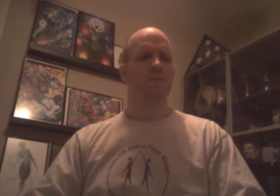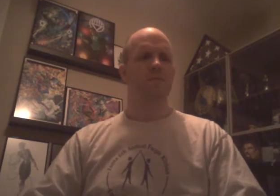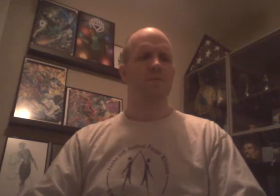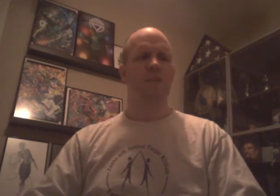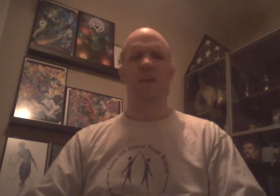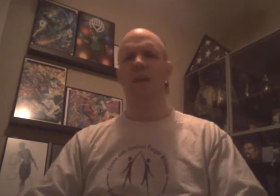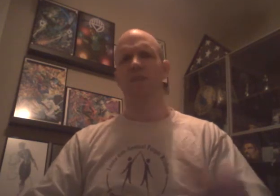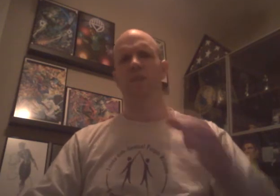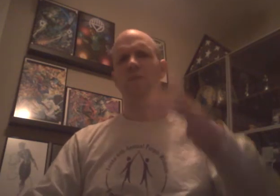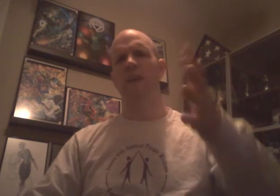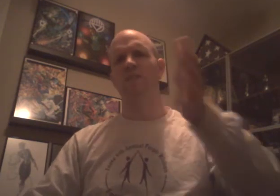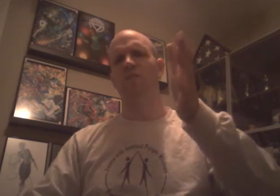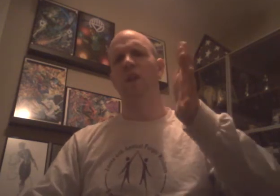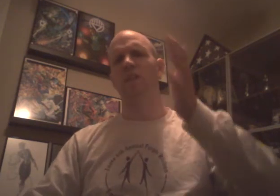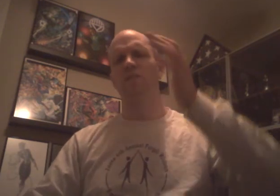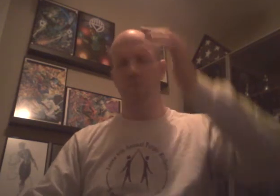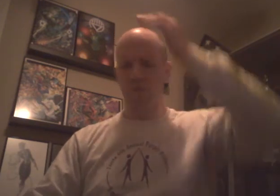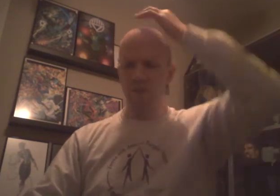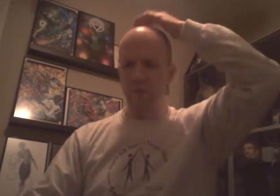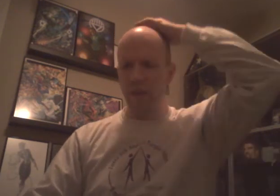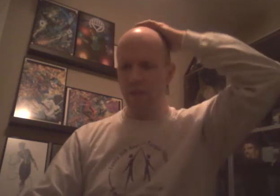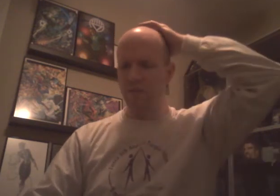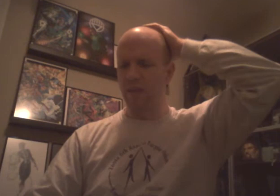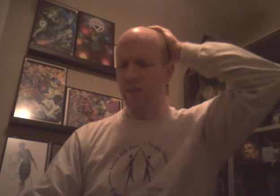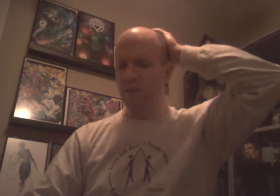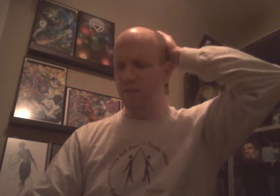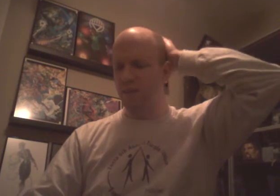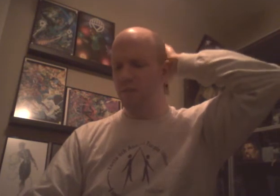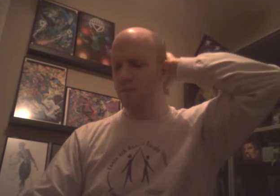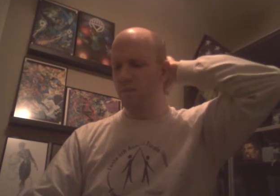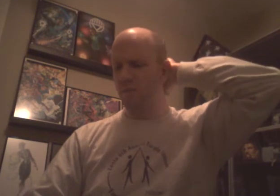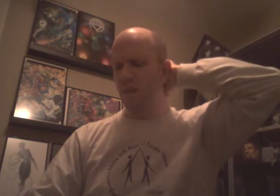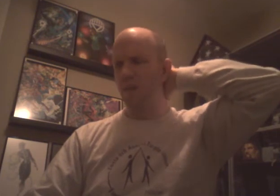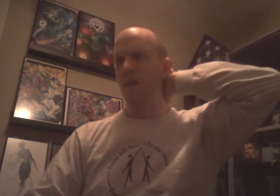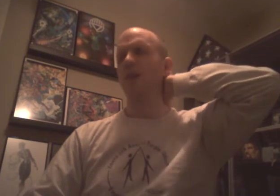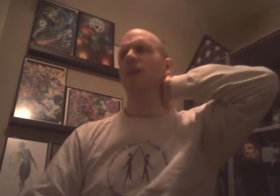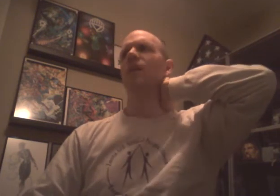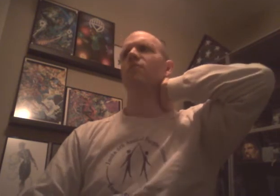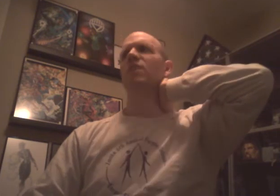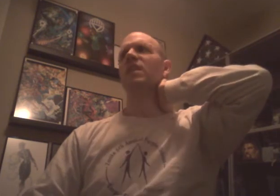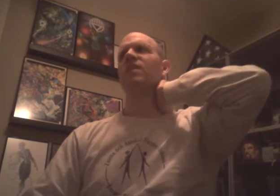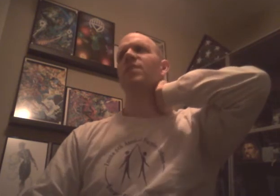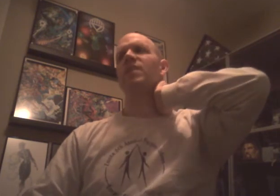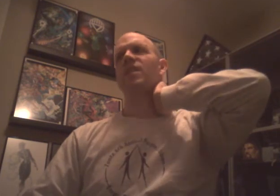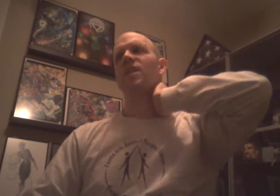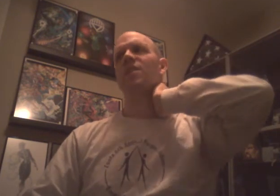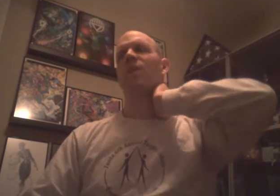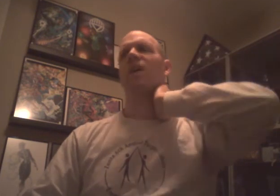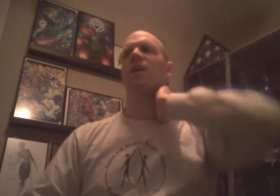That had, you know, the massive run-ins compared to everybody else. then Bautista hit a Bautista bomb.